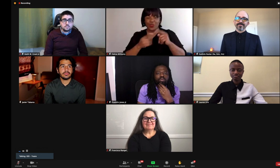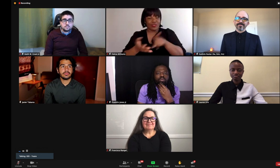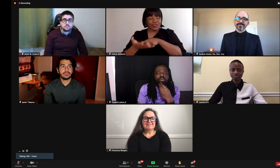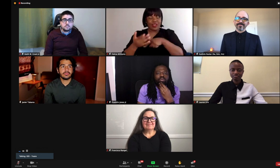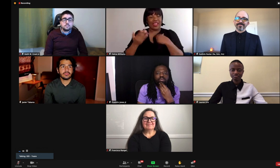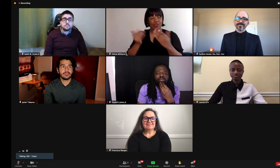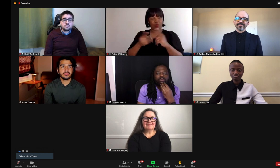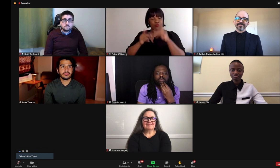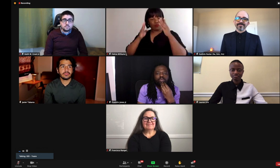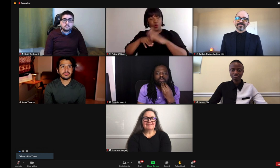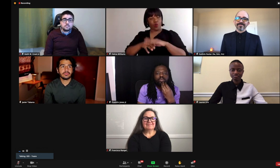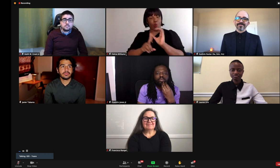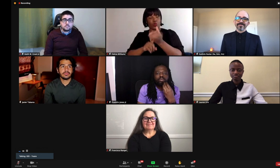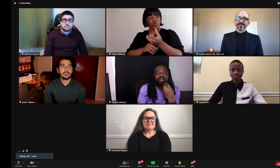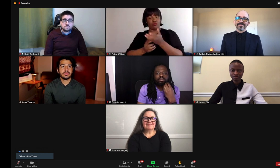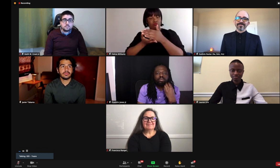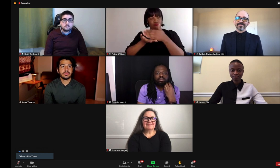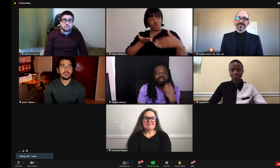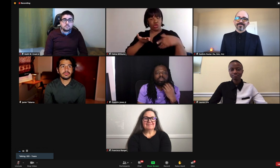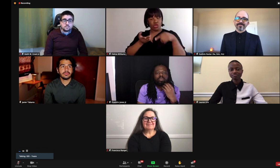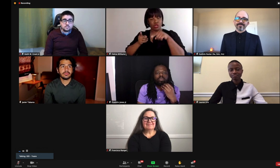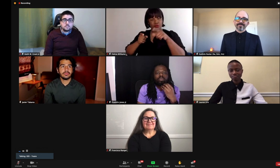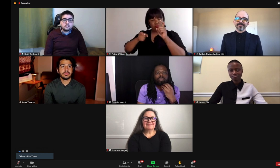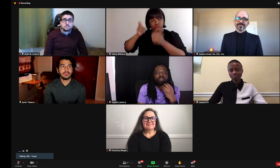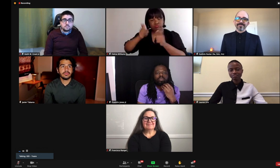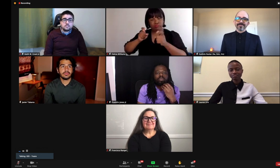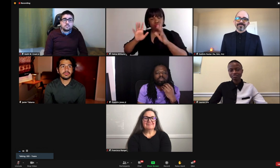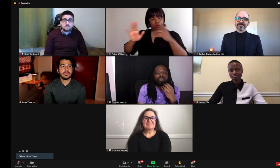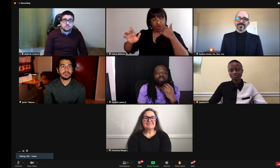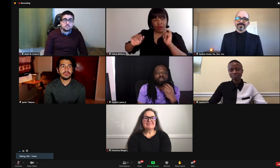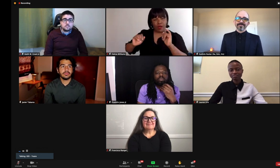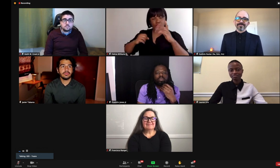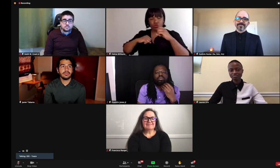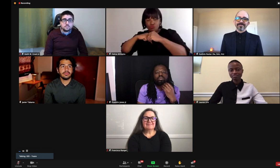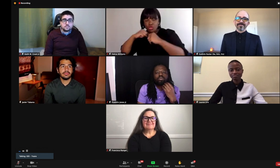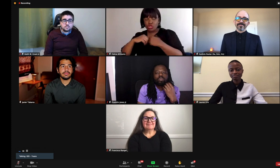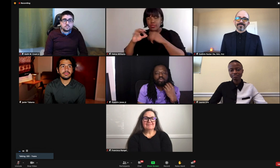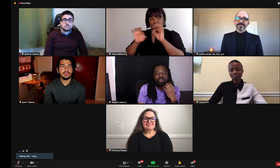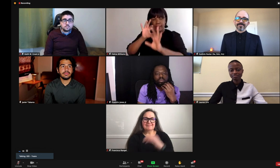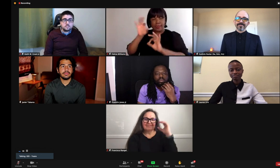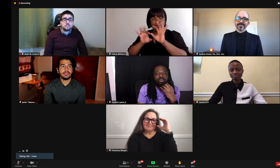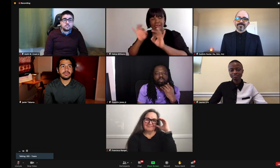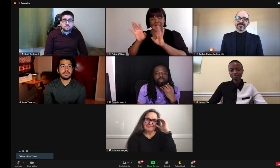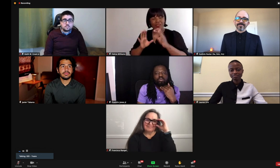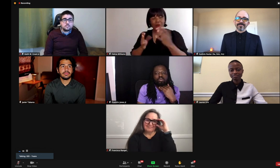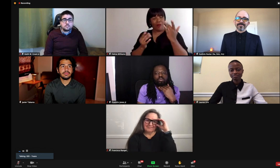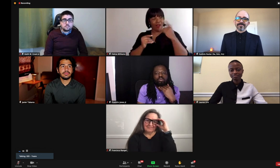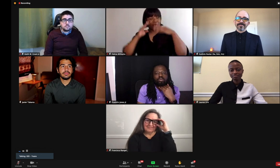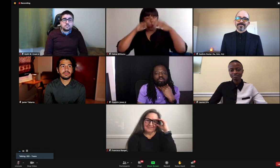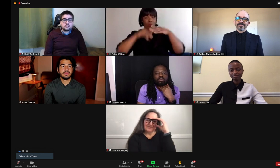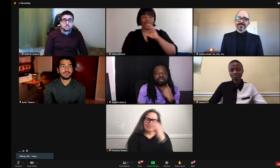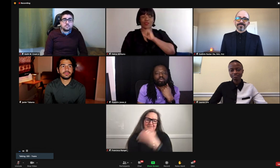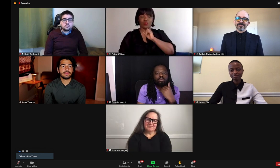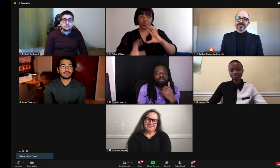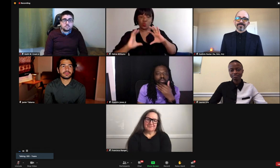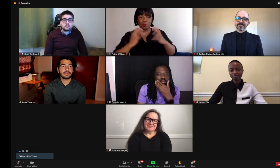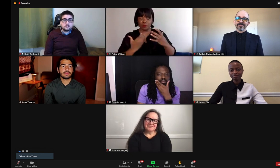signing styles are. Not so much to criticize their particular style of sign language, but really to share feedback based on the